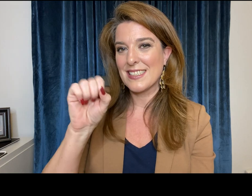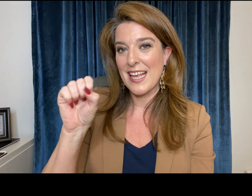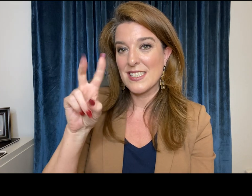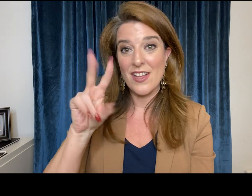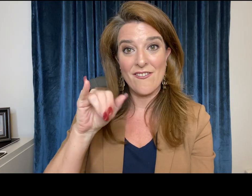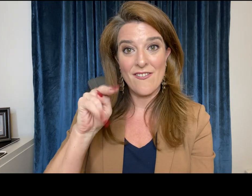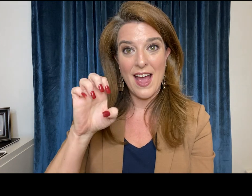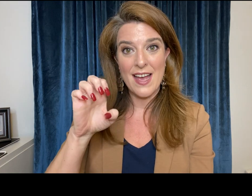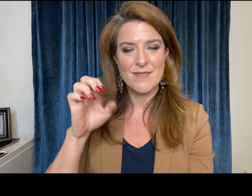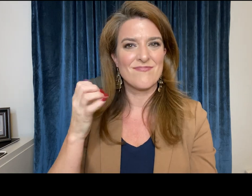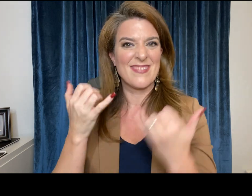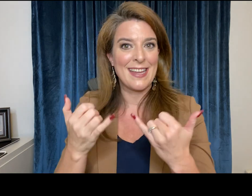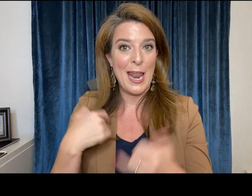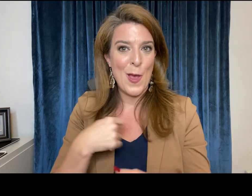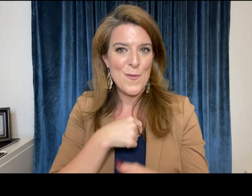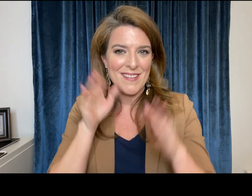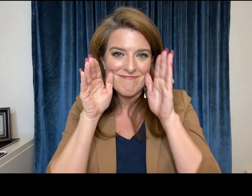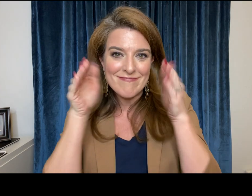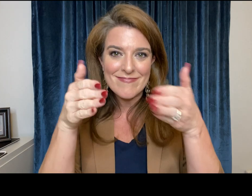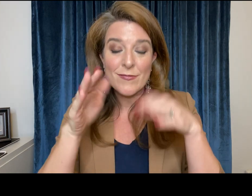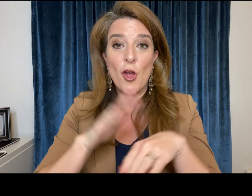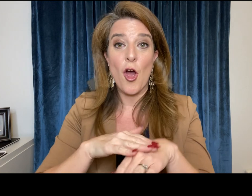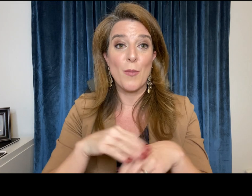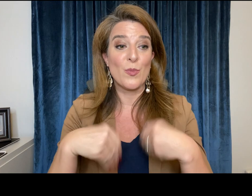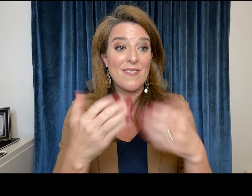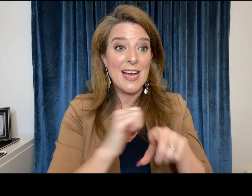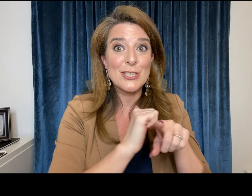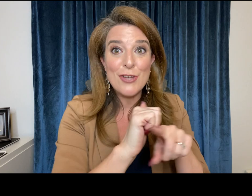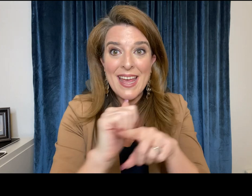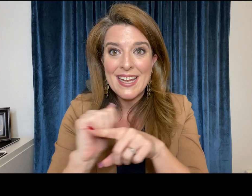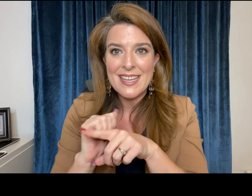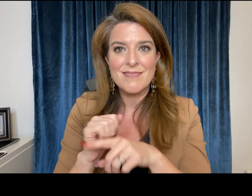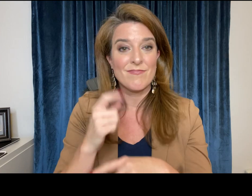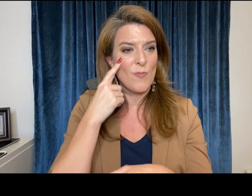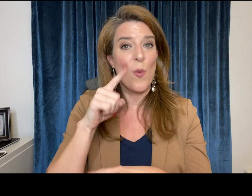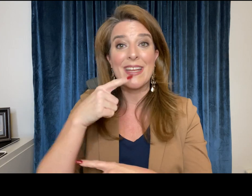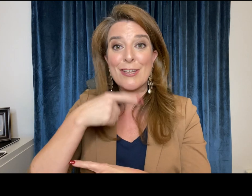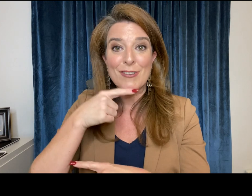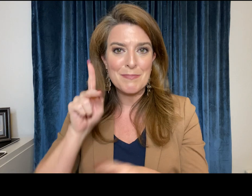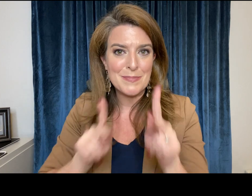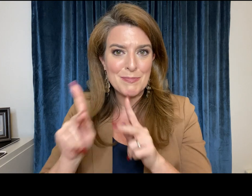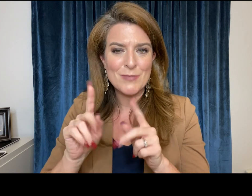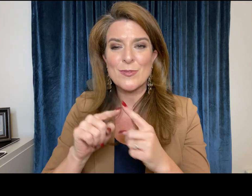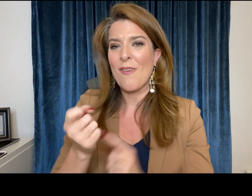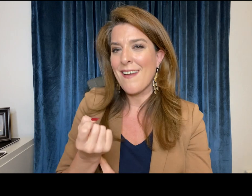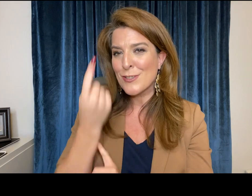business is access vine currently we're focused on providing training for hearing